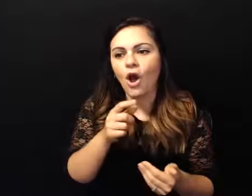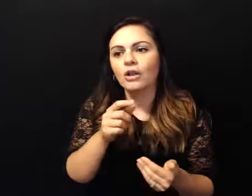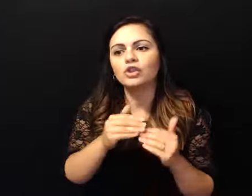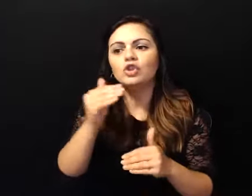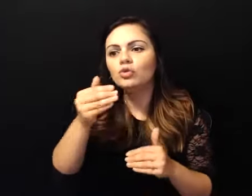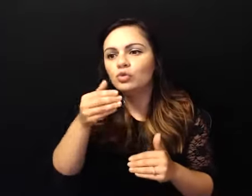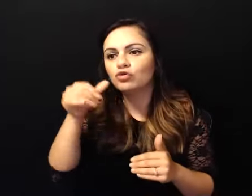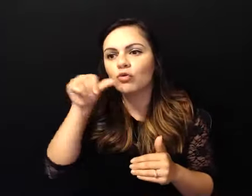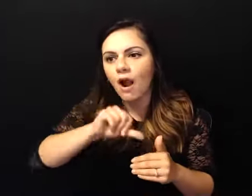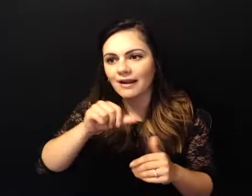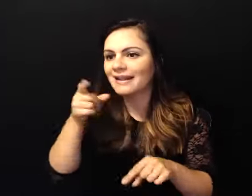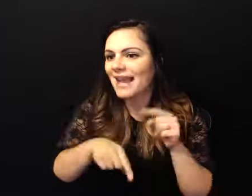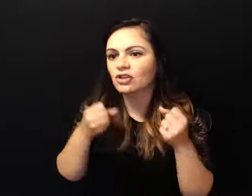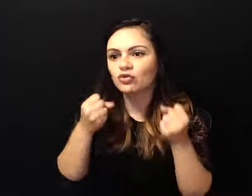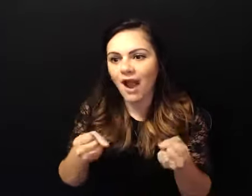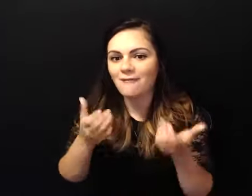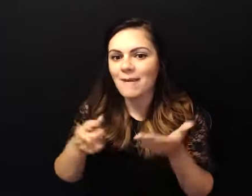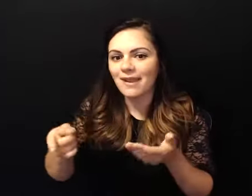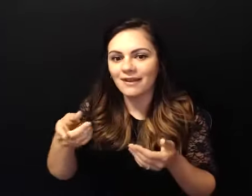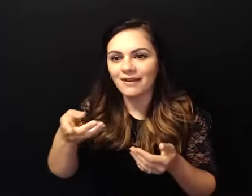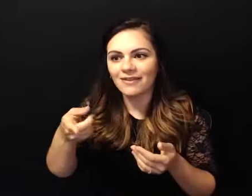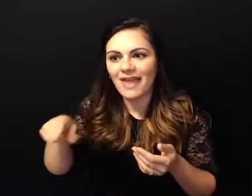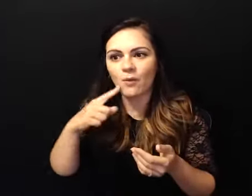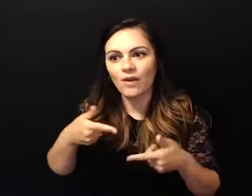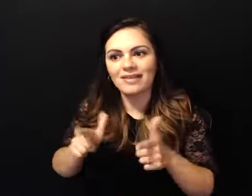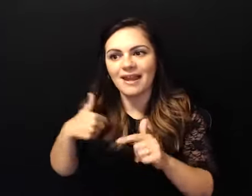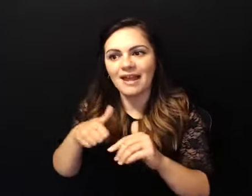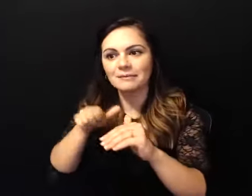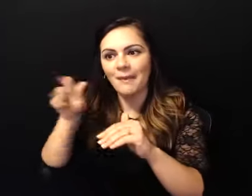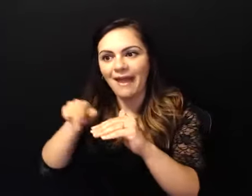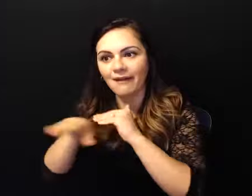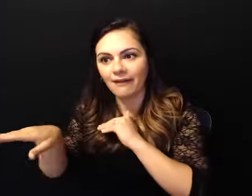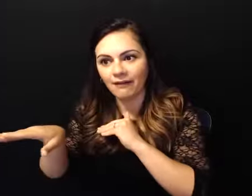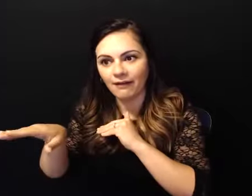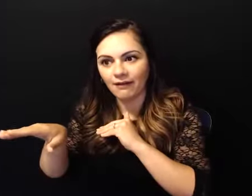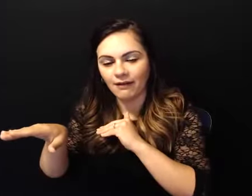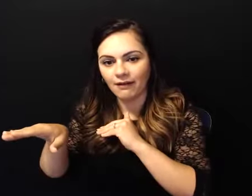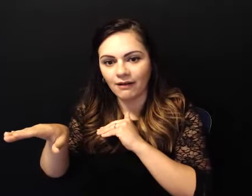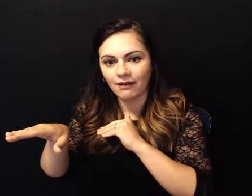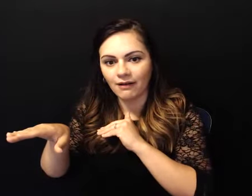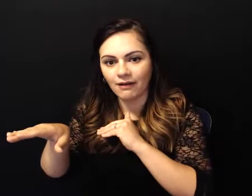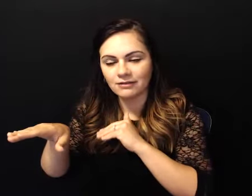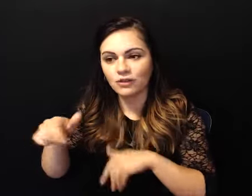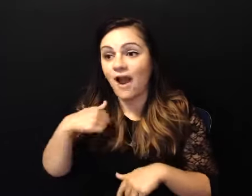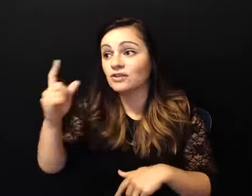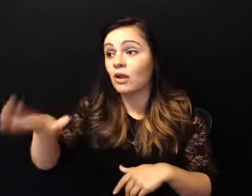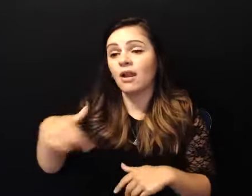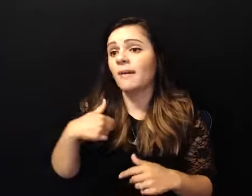what happened i said you know we're all too drunk to drive and my best friend uh took a swing at me and they arrested her and took her to jail in